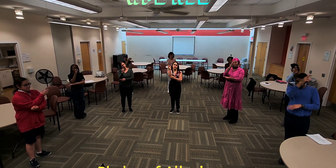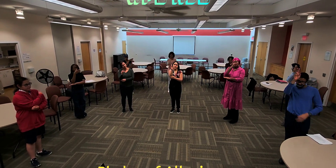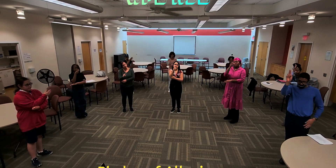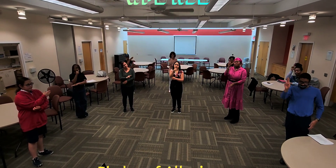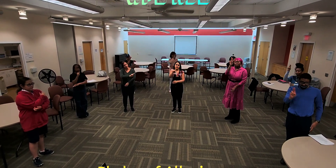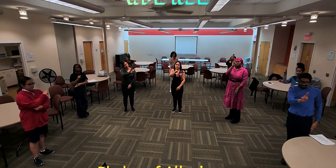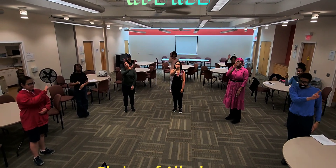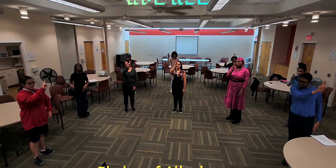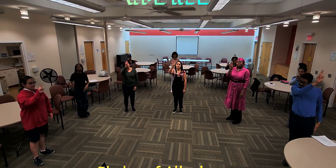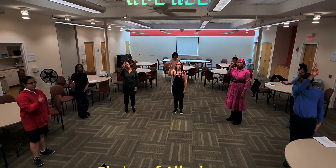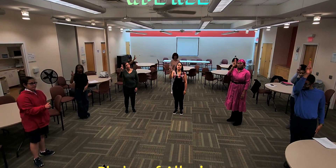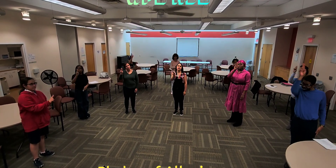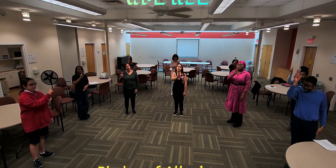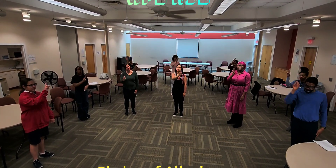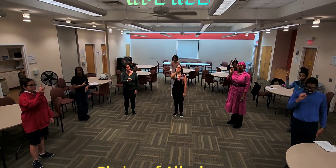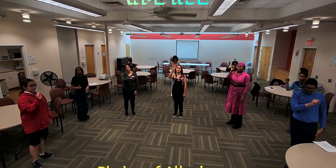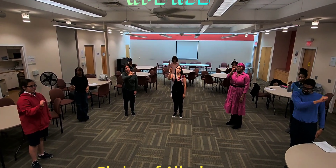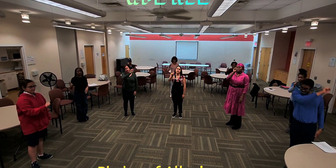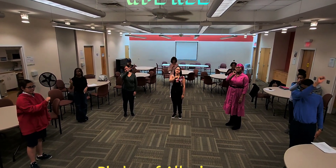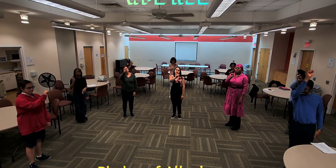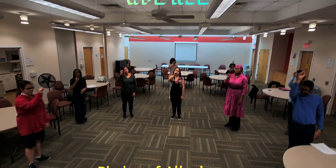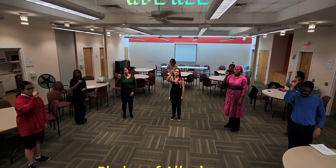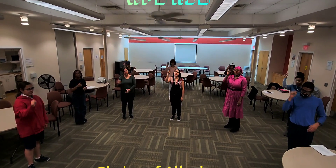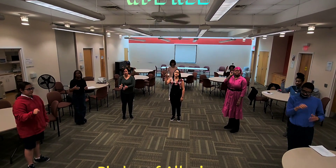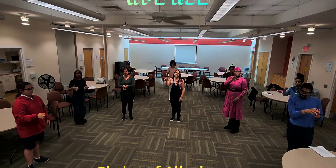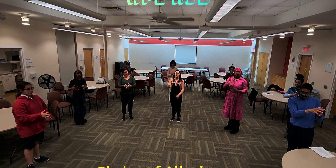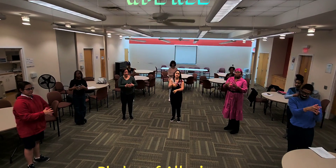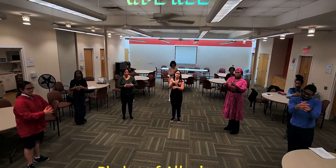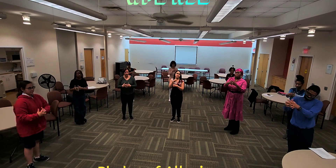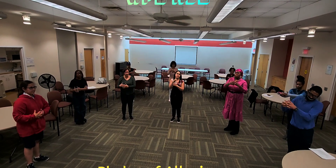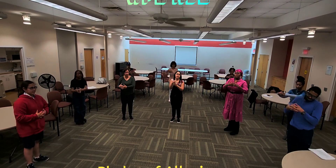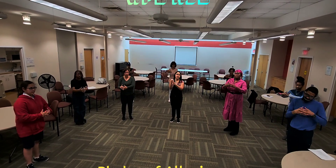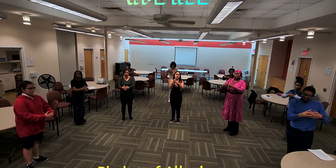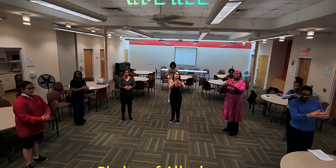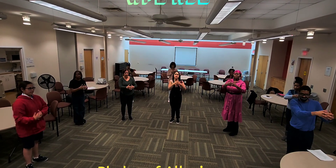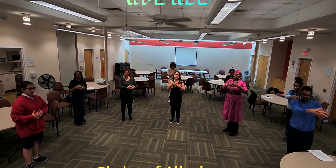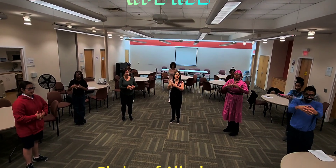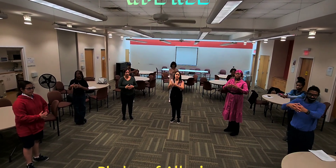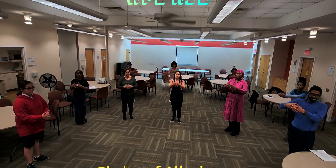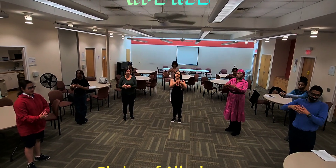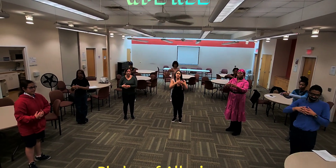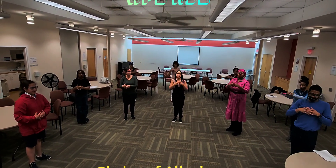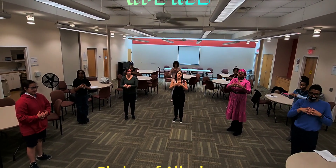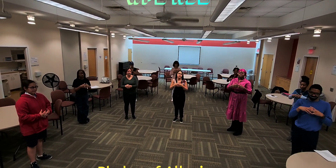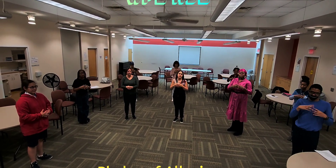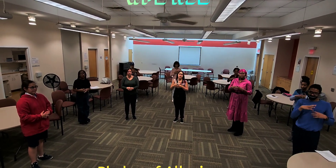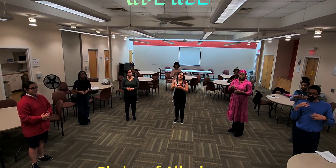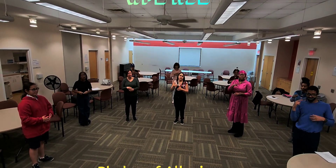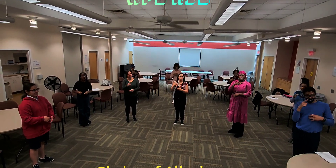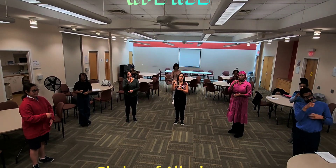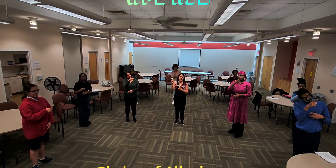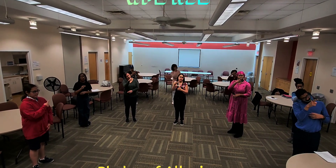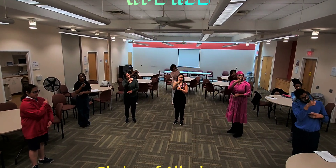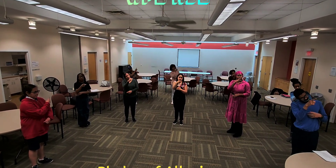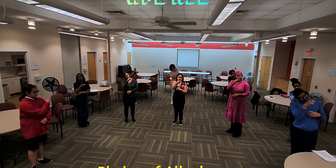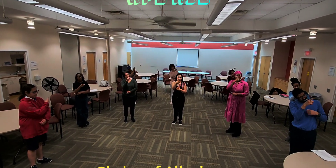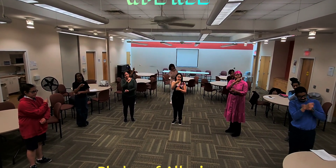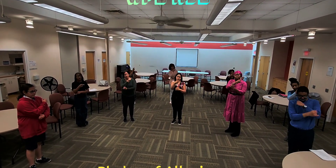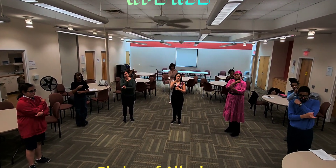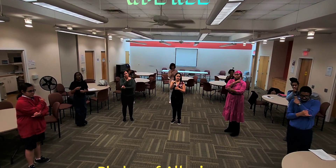of the United States of America To the